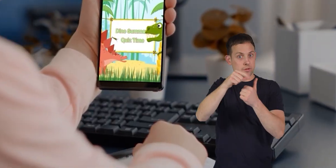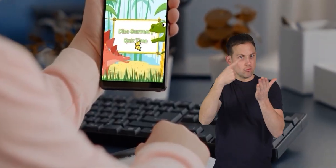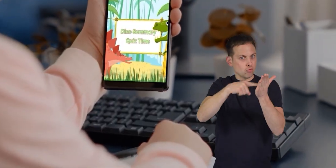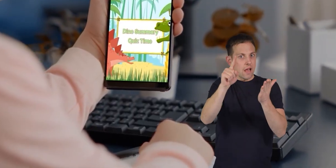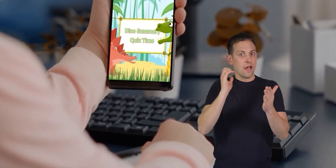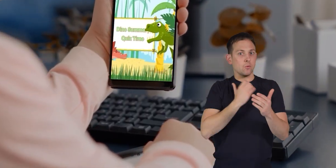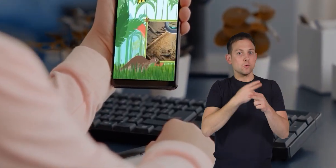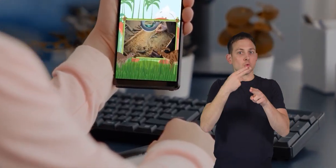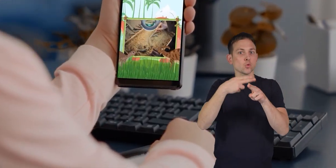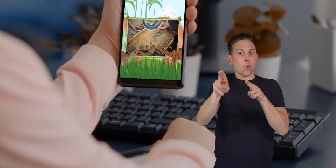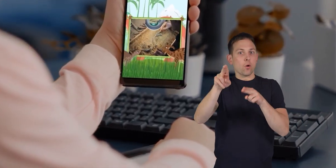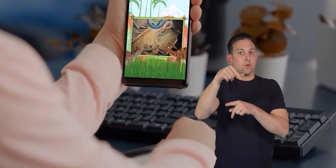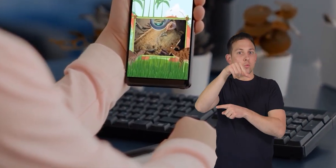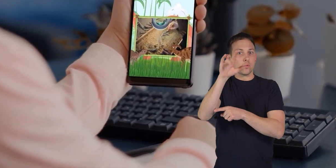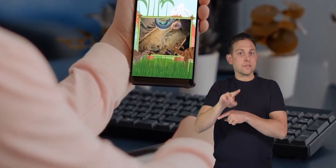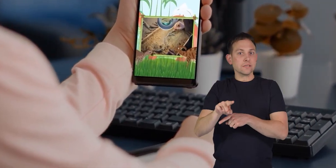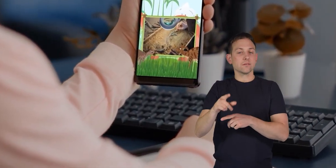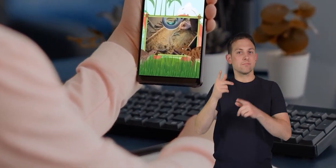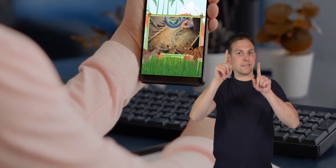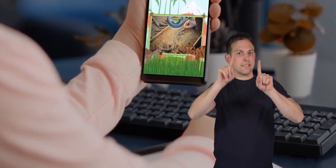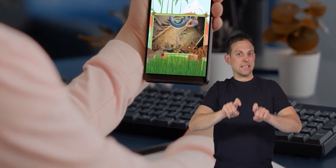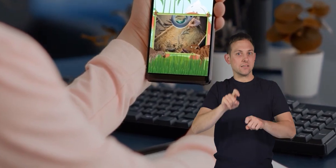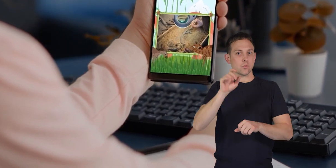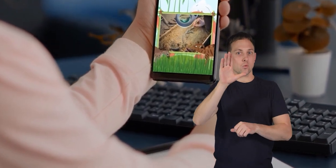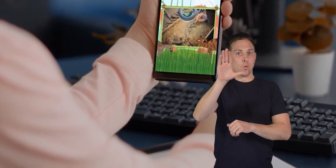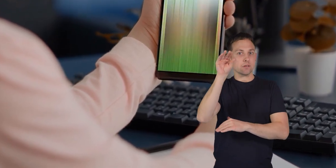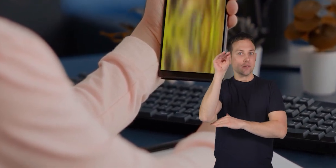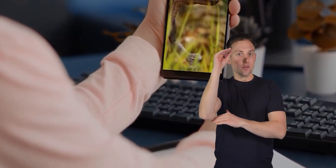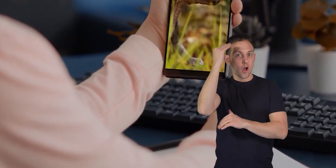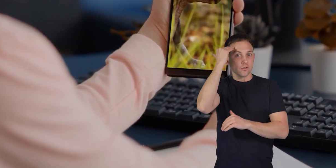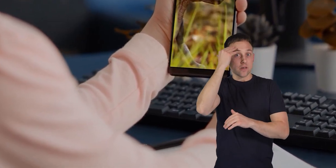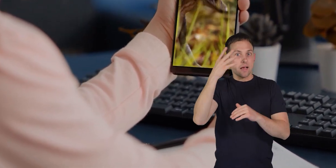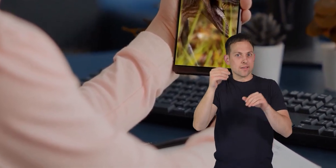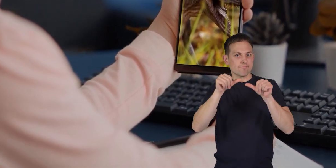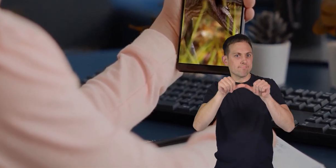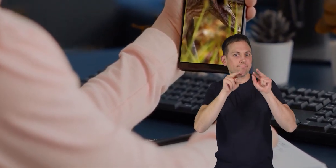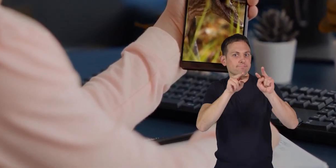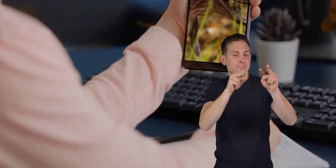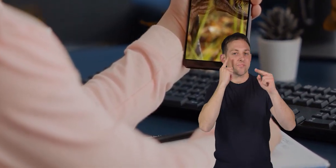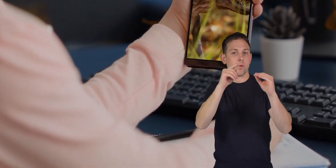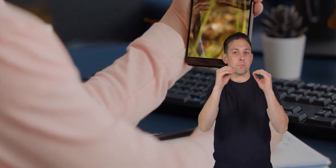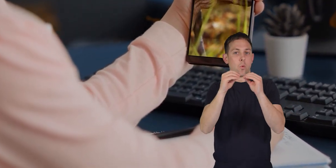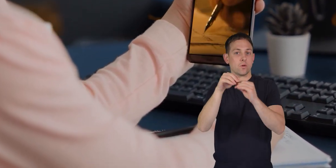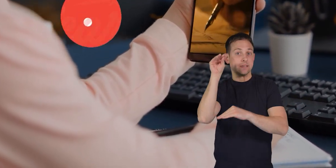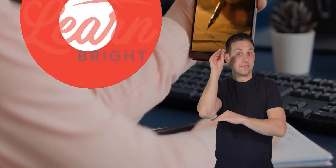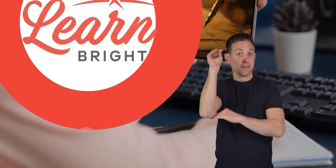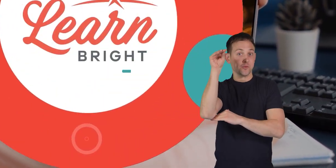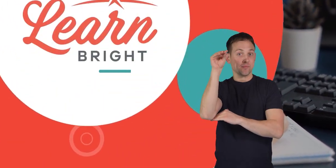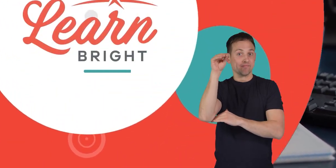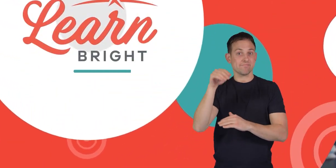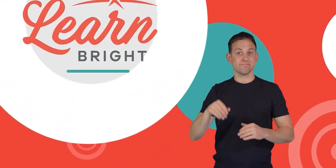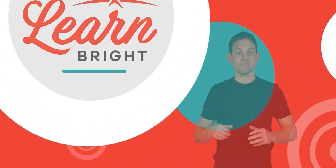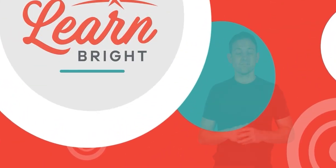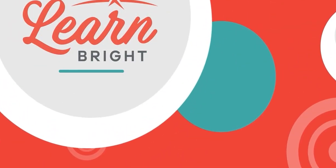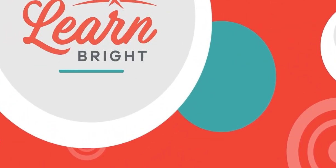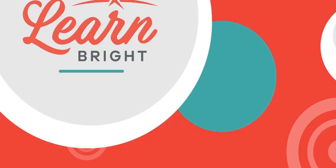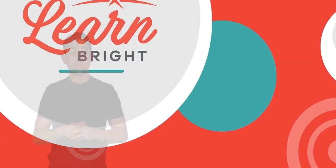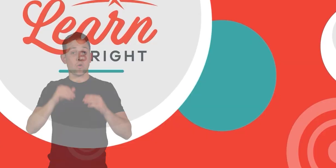our shorts for a quiz to test your dinosaur knowledge. And stay tuned for more dinos! Hope you had fun